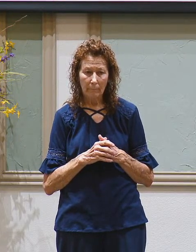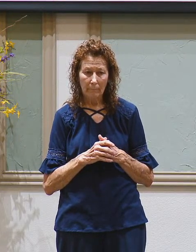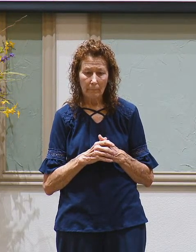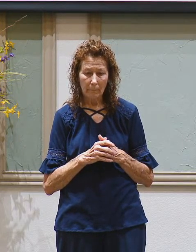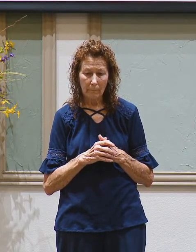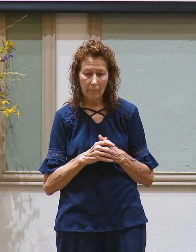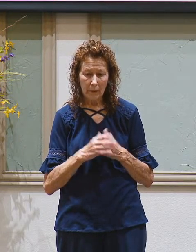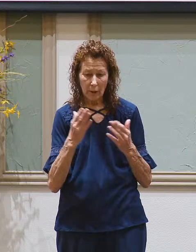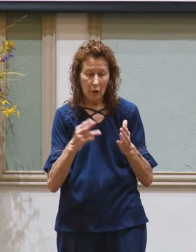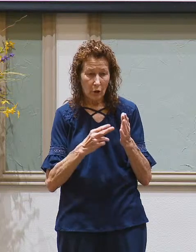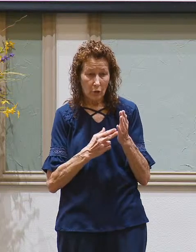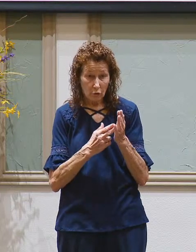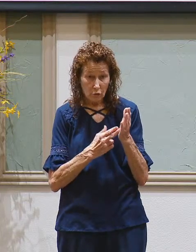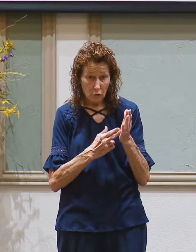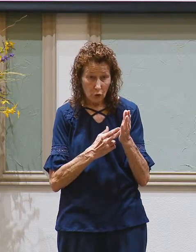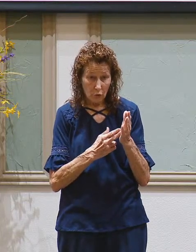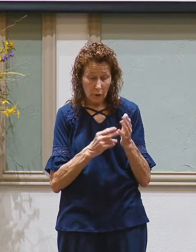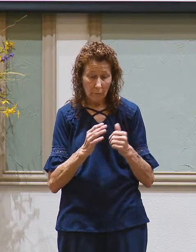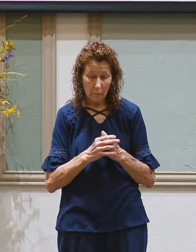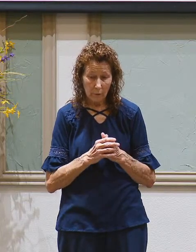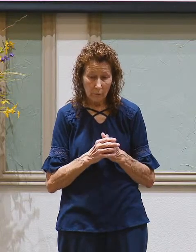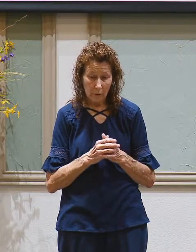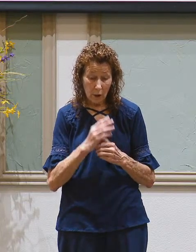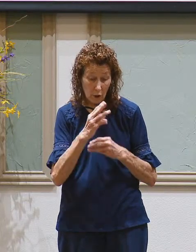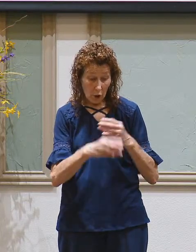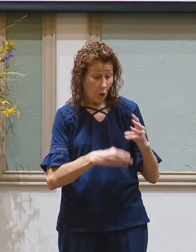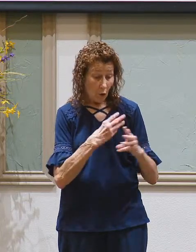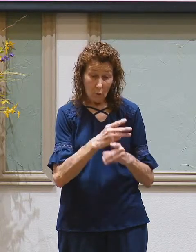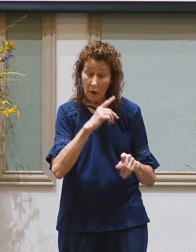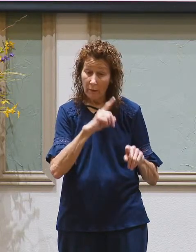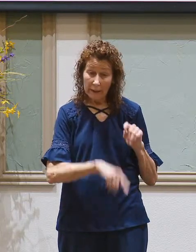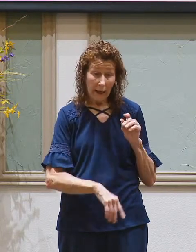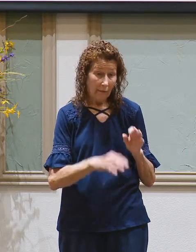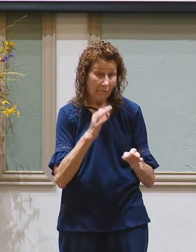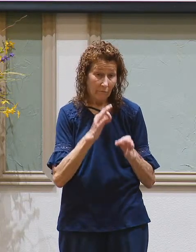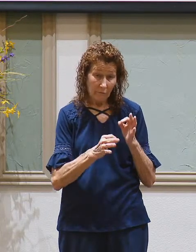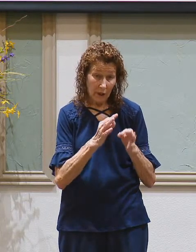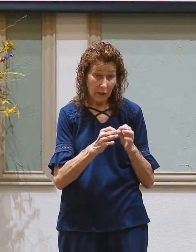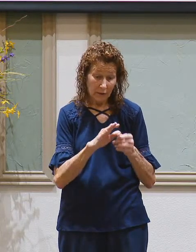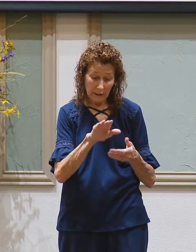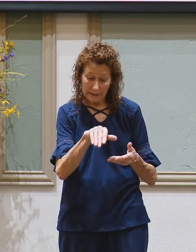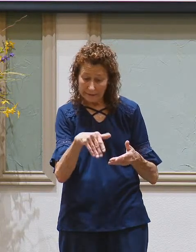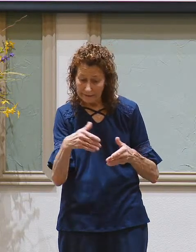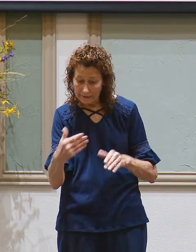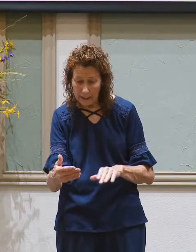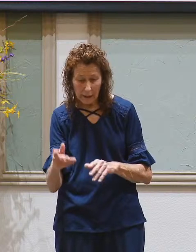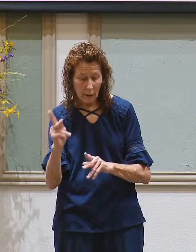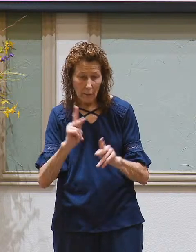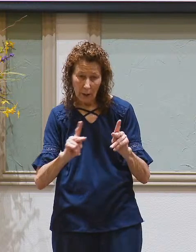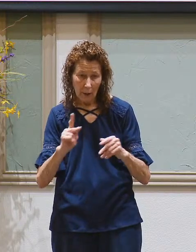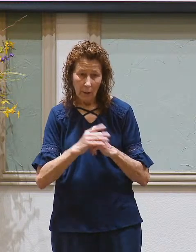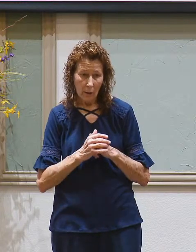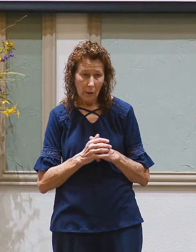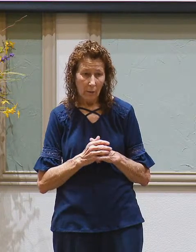here's the truth the world cannot fix dead people.